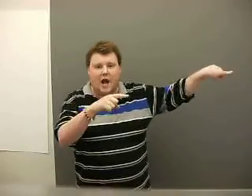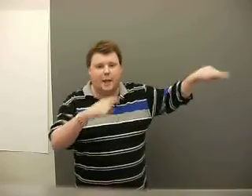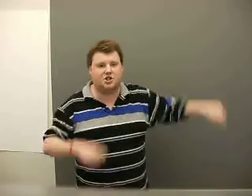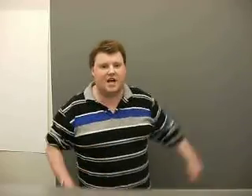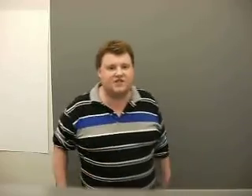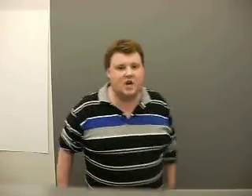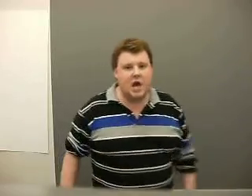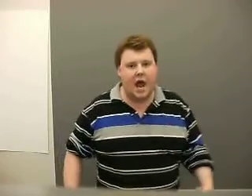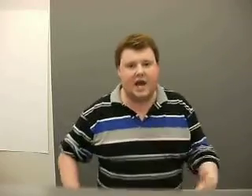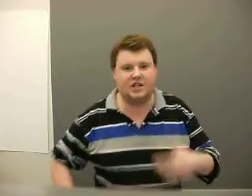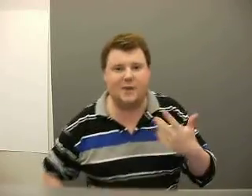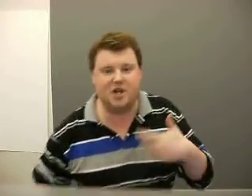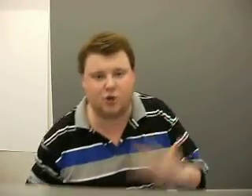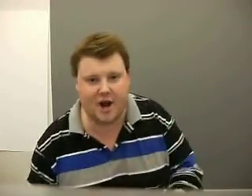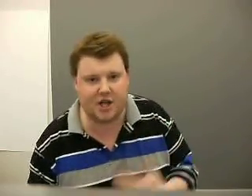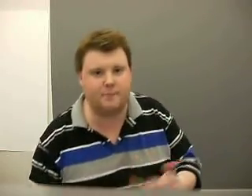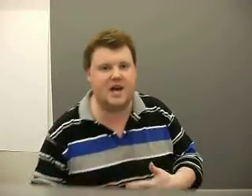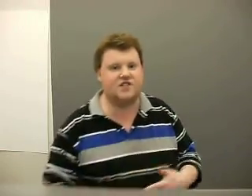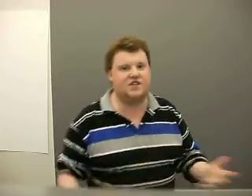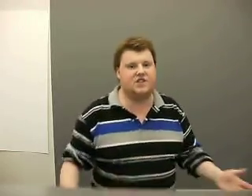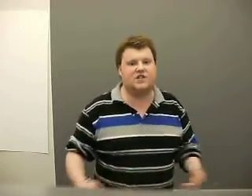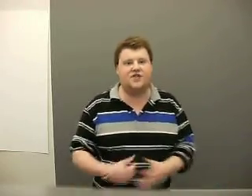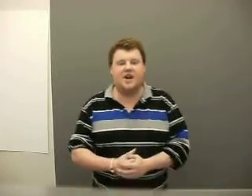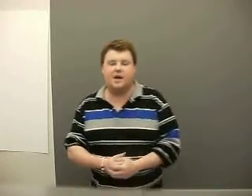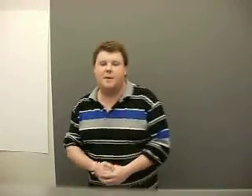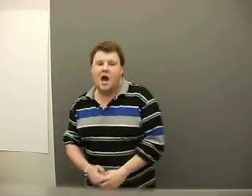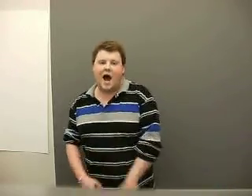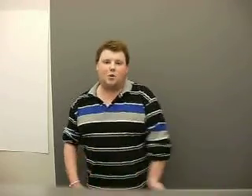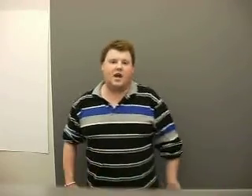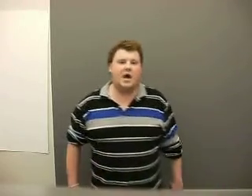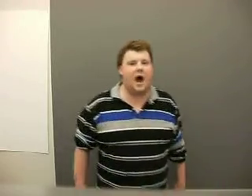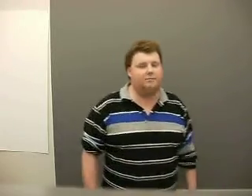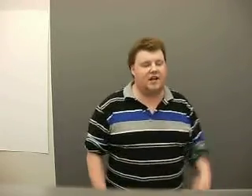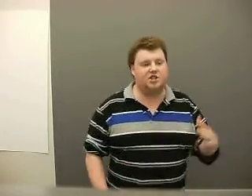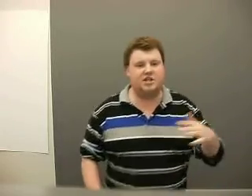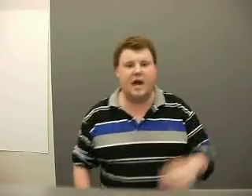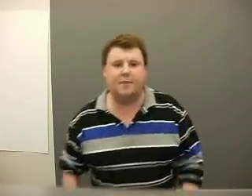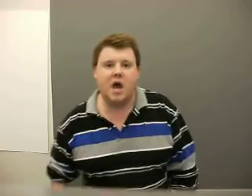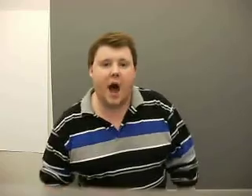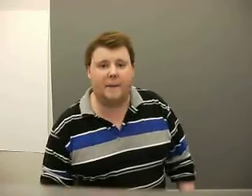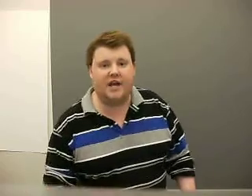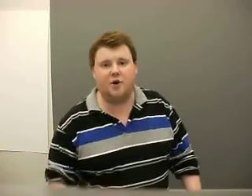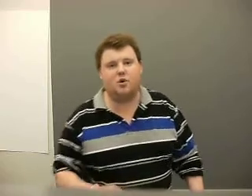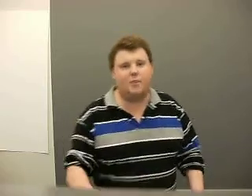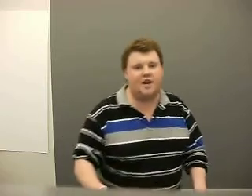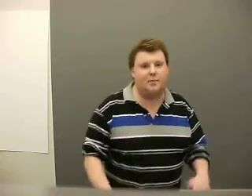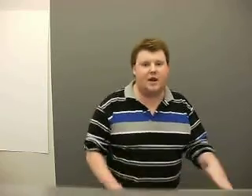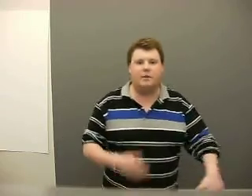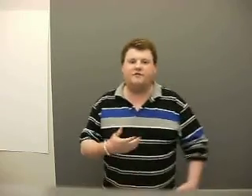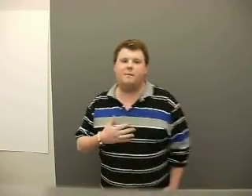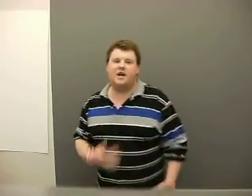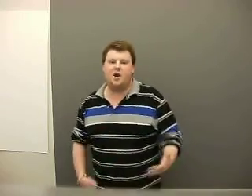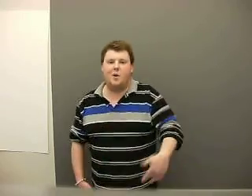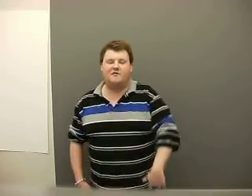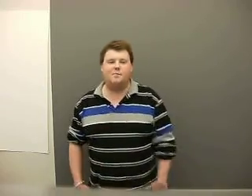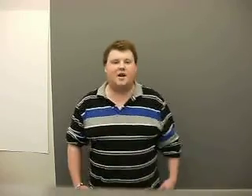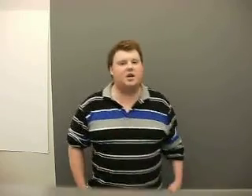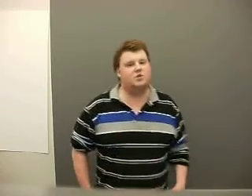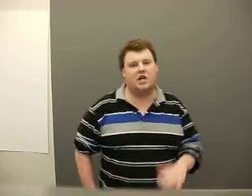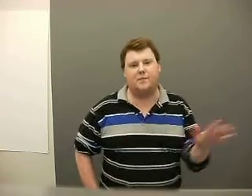college. Yes. And expand your cranium. Yes. This is Nathanium. I don't care. I'm like G-Dev. I'm a ghetto dependent. But I'm not from the ghetto. Everybody knows I keep